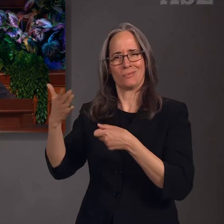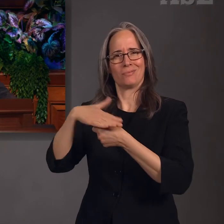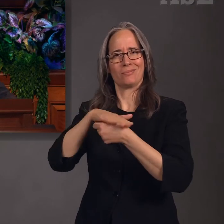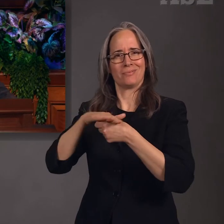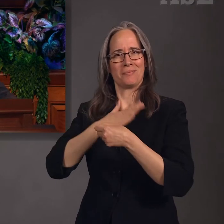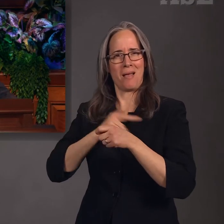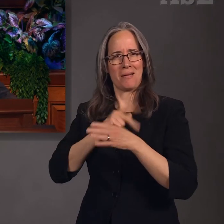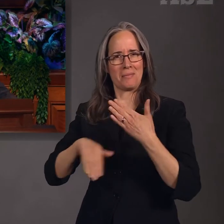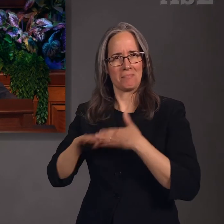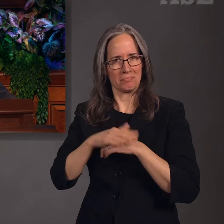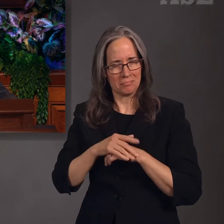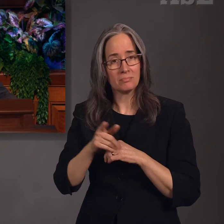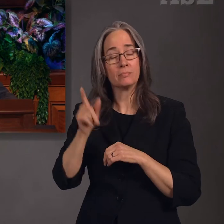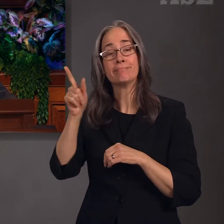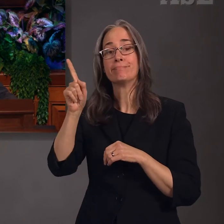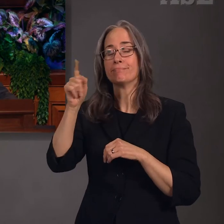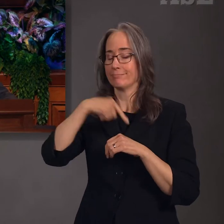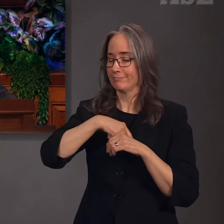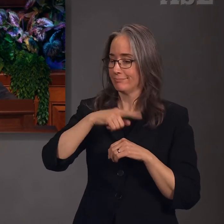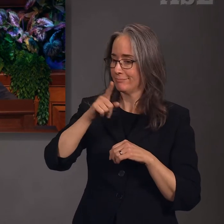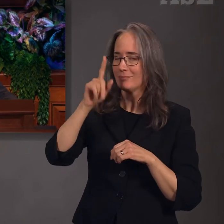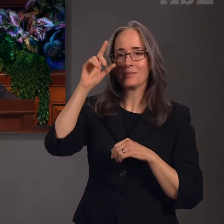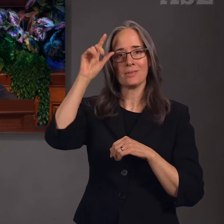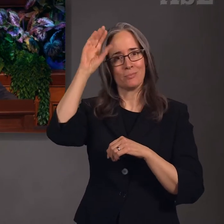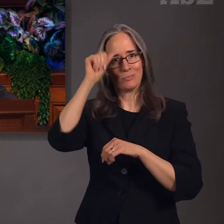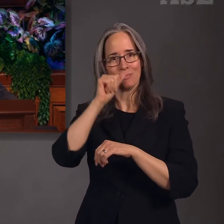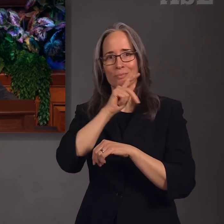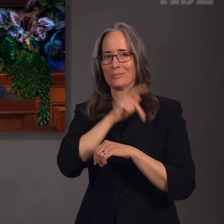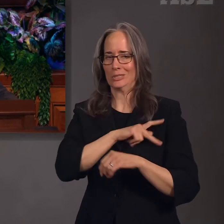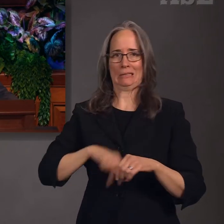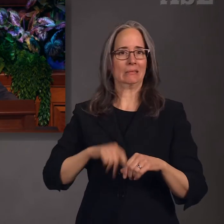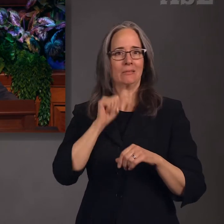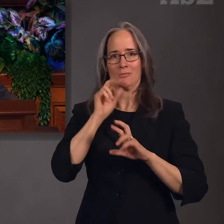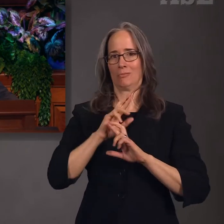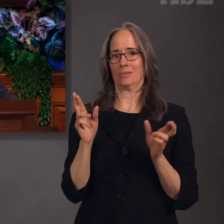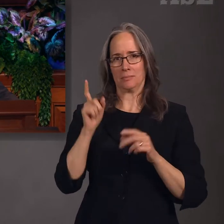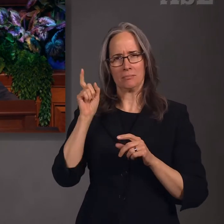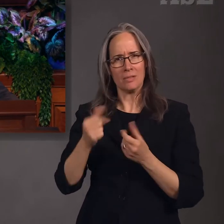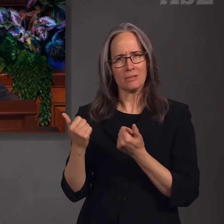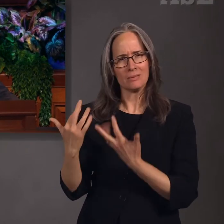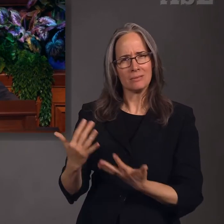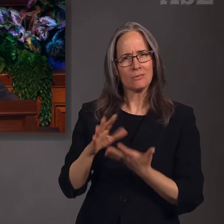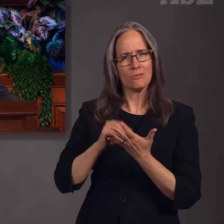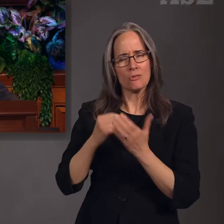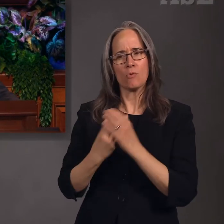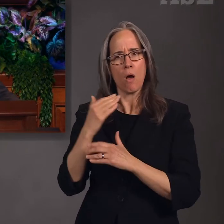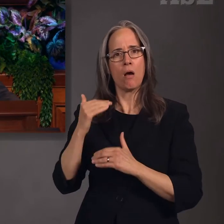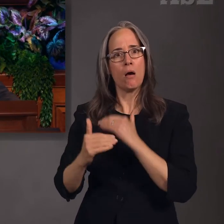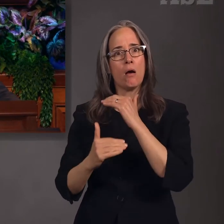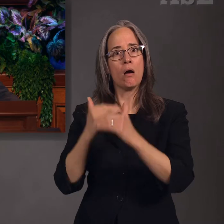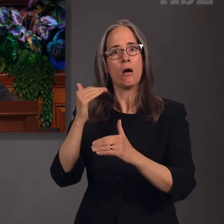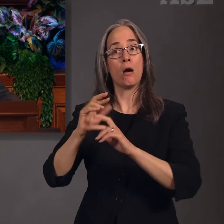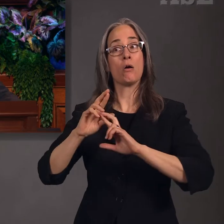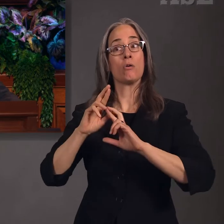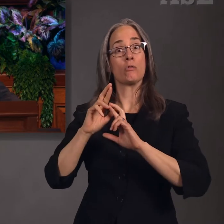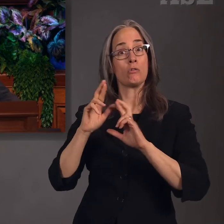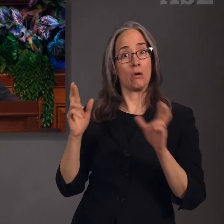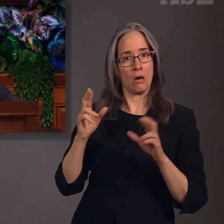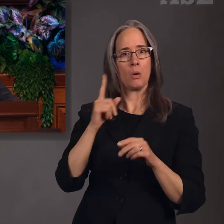wisdom to sit on the throne. One day the king met with the prince and shared his plan. They